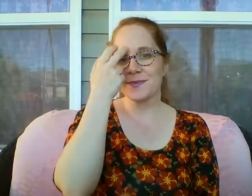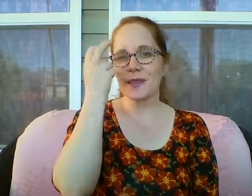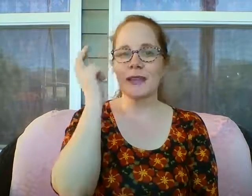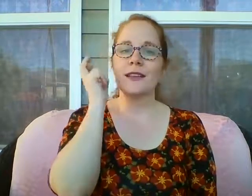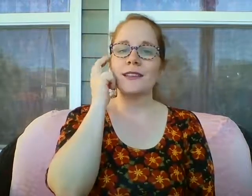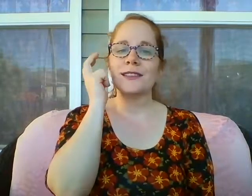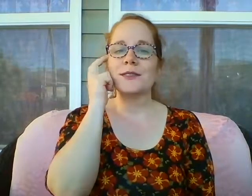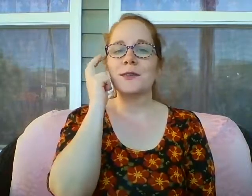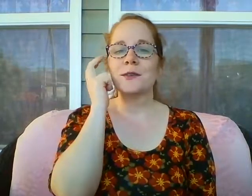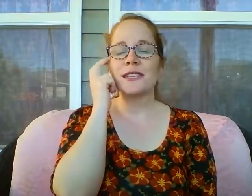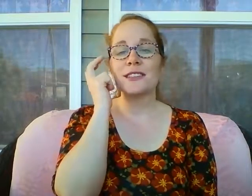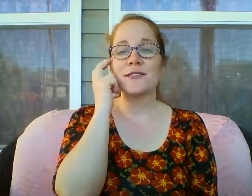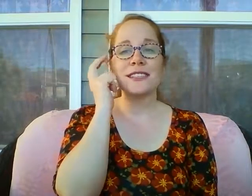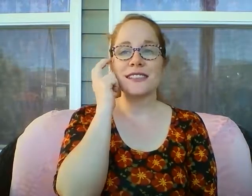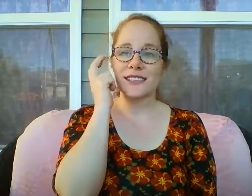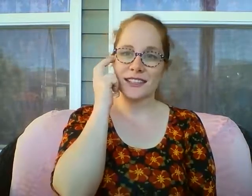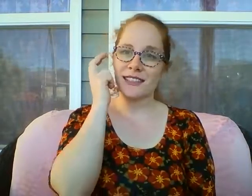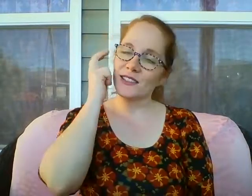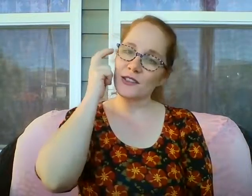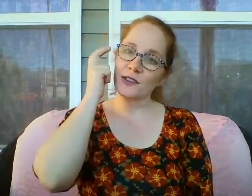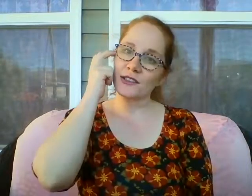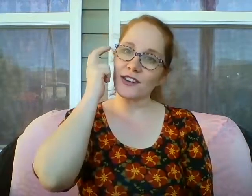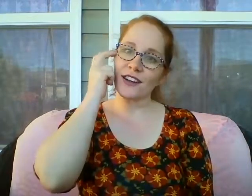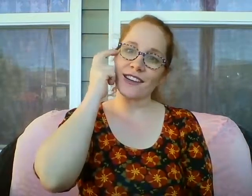To use this resistance to grow stronger.